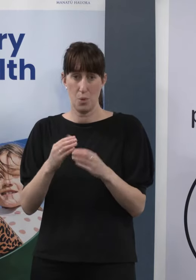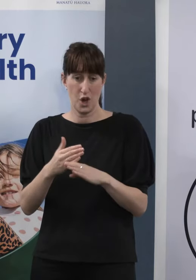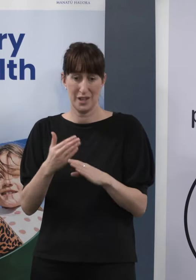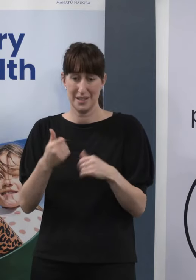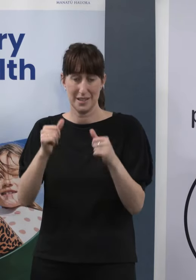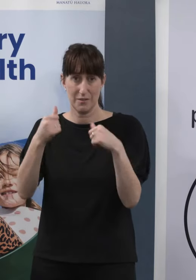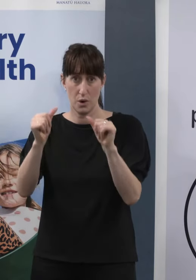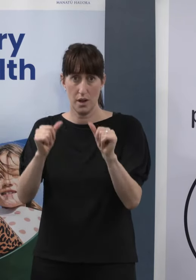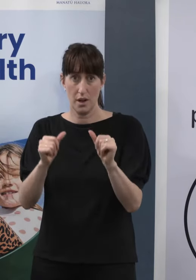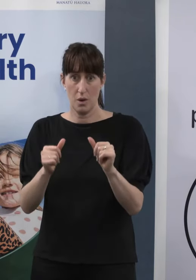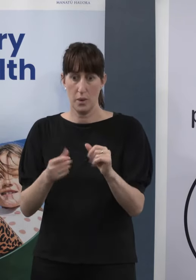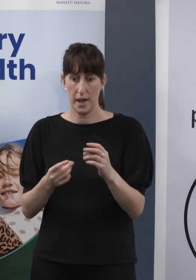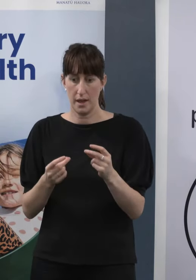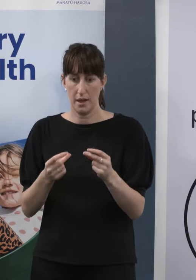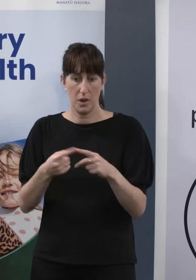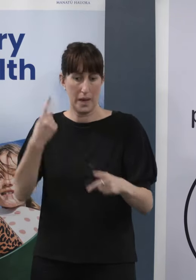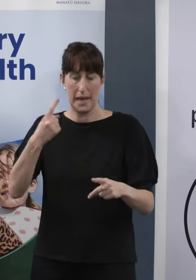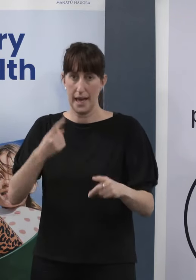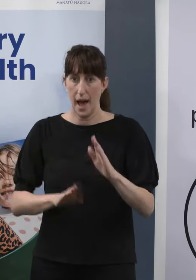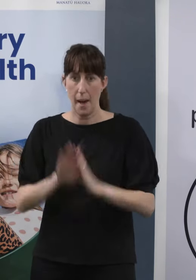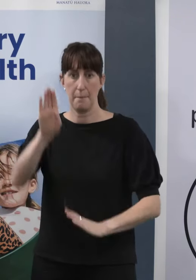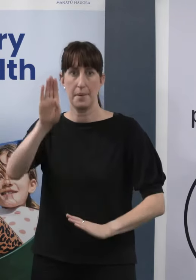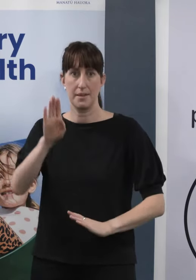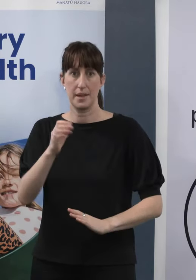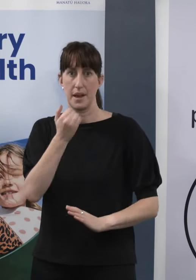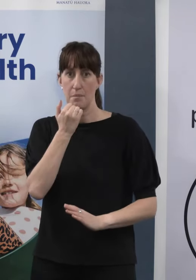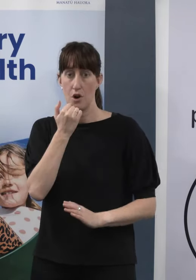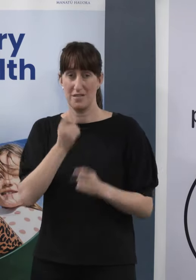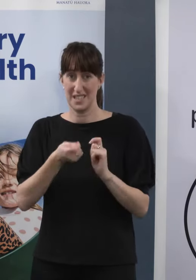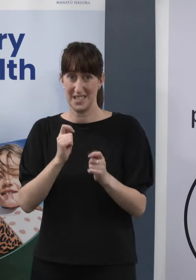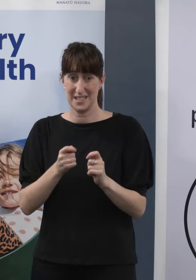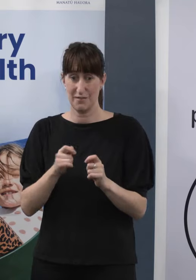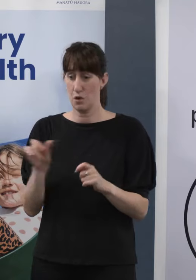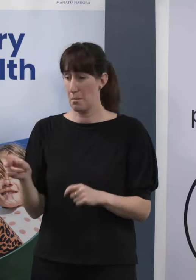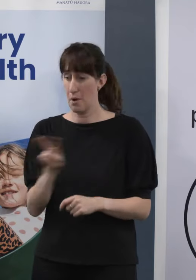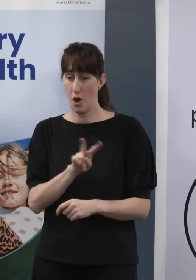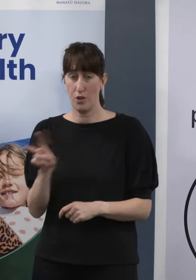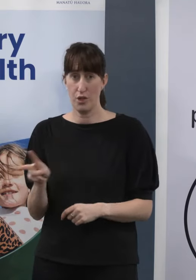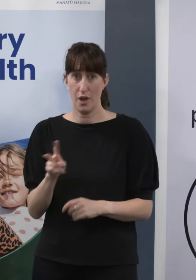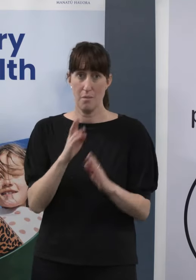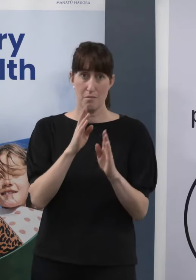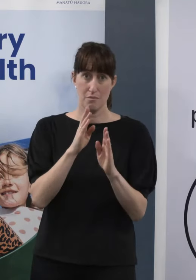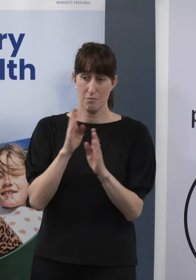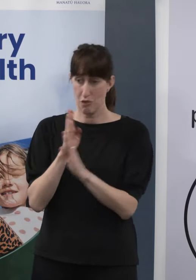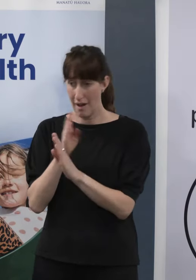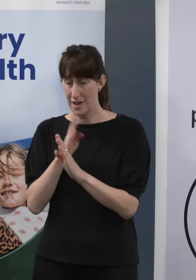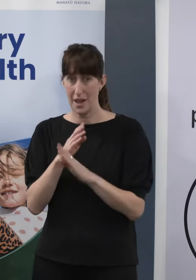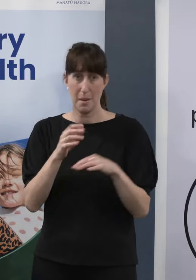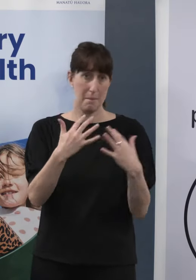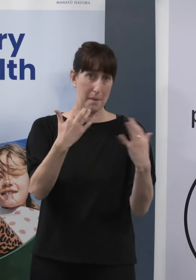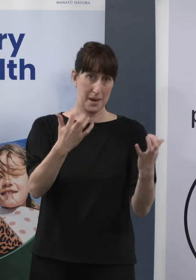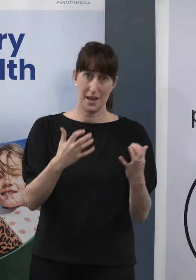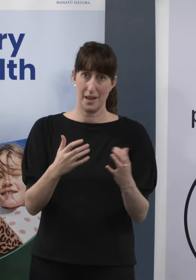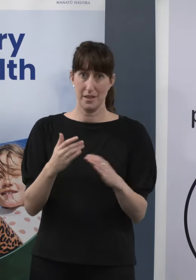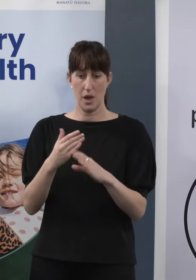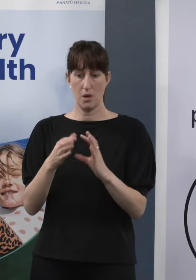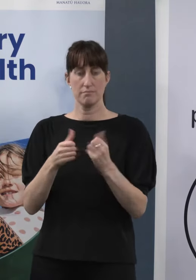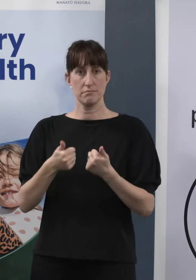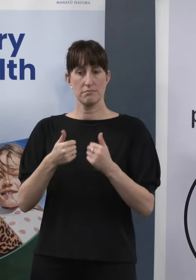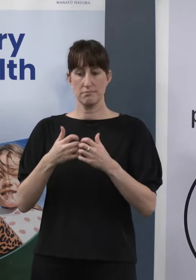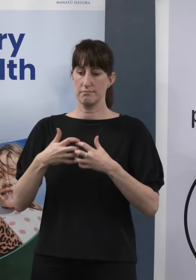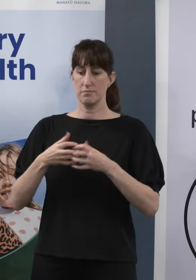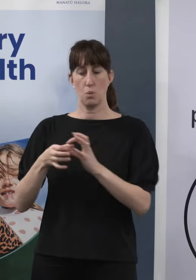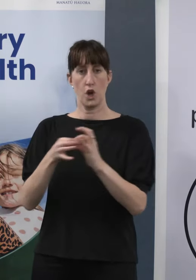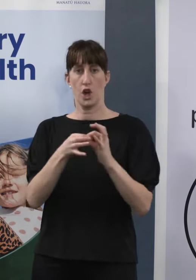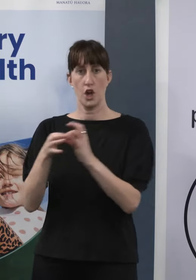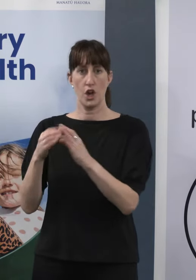PCR testing capacity across both public and private, their willingness to work together, and certainly their willingness to